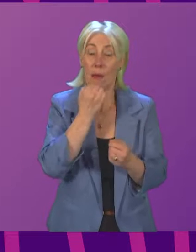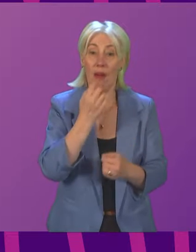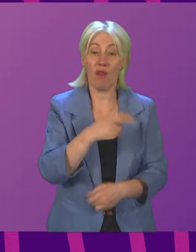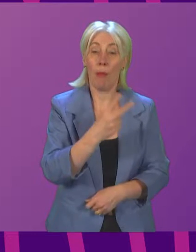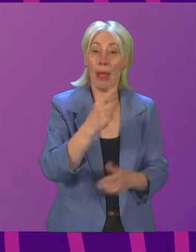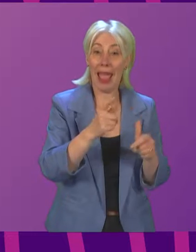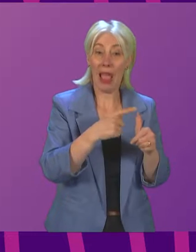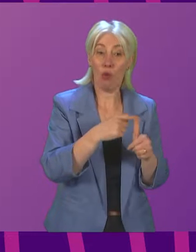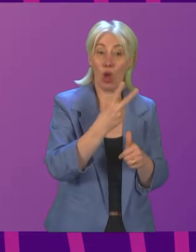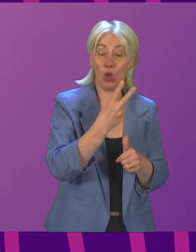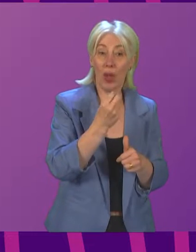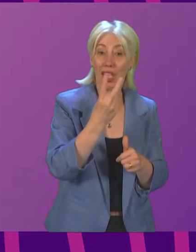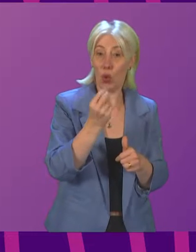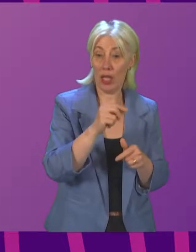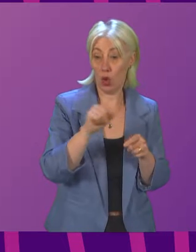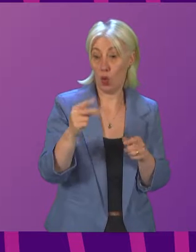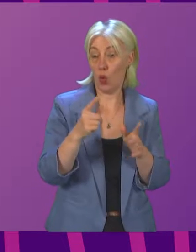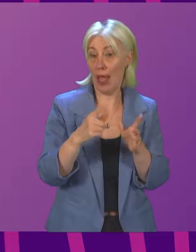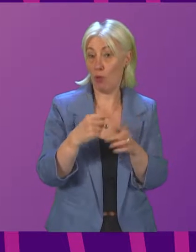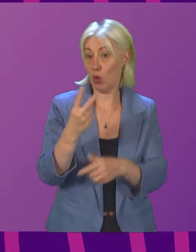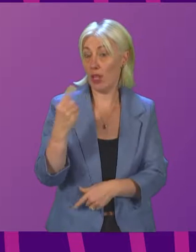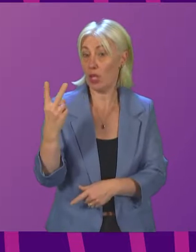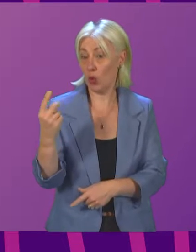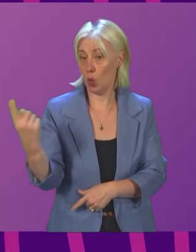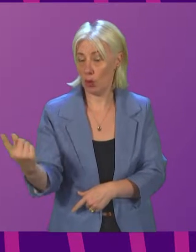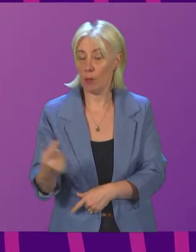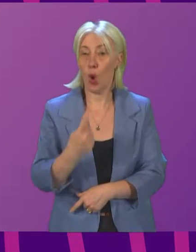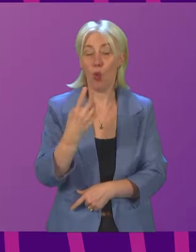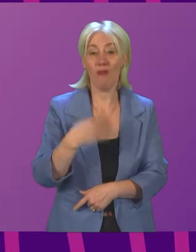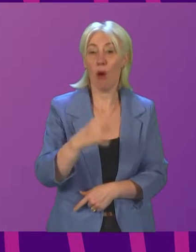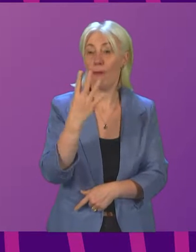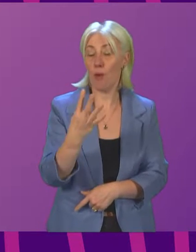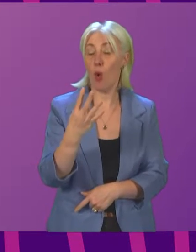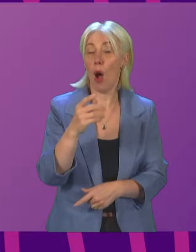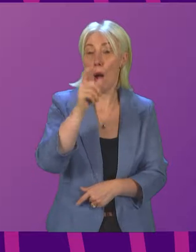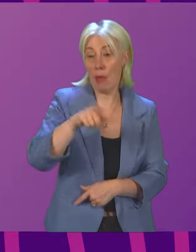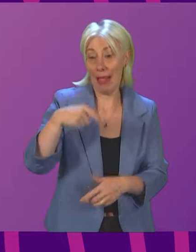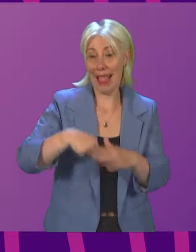and April this year. By the end of that period, close to one in four prisoners were on remand.